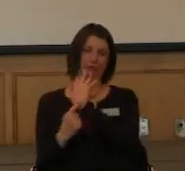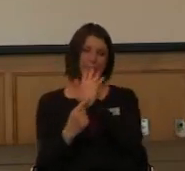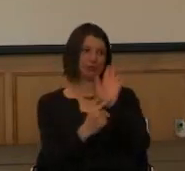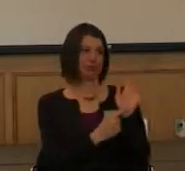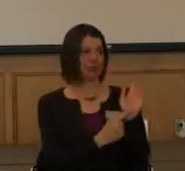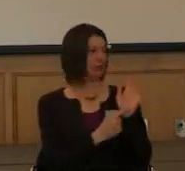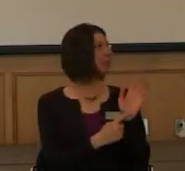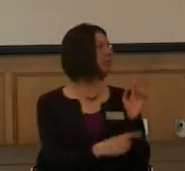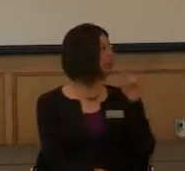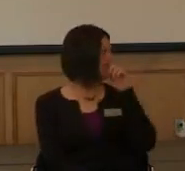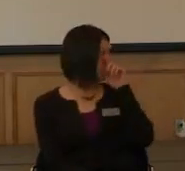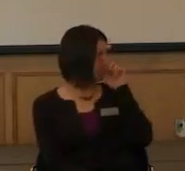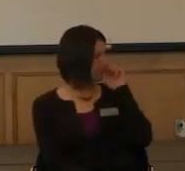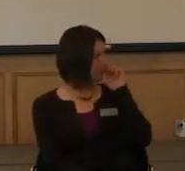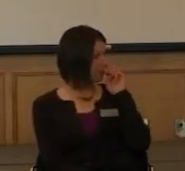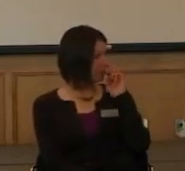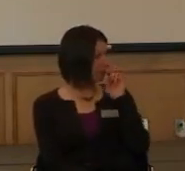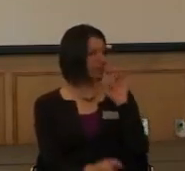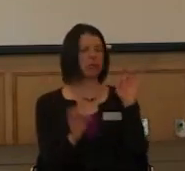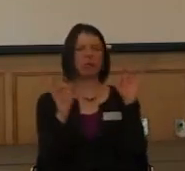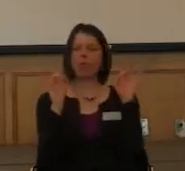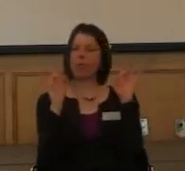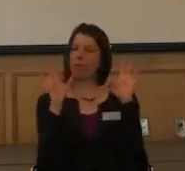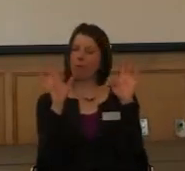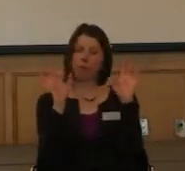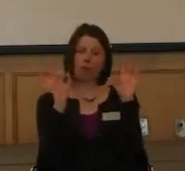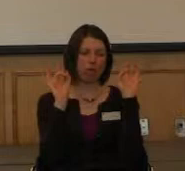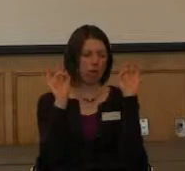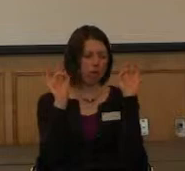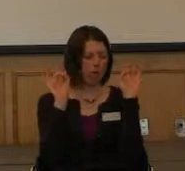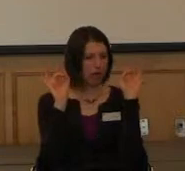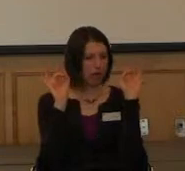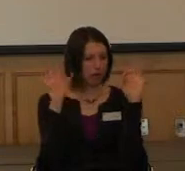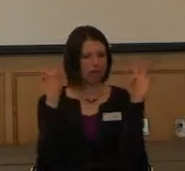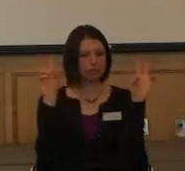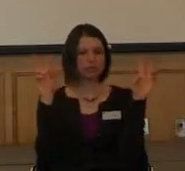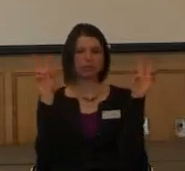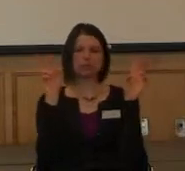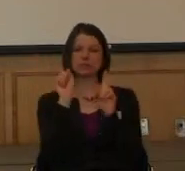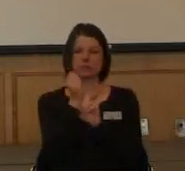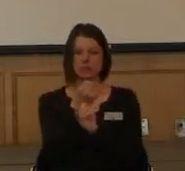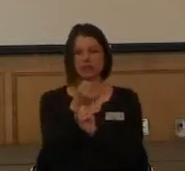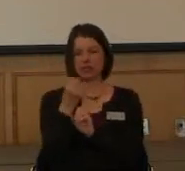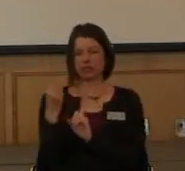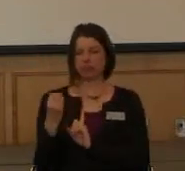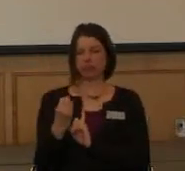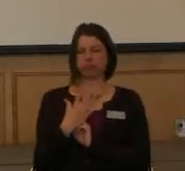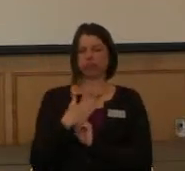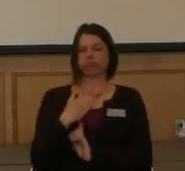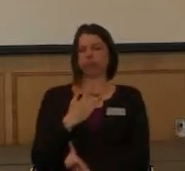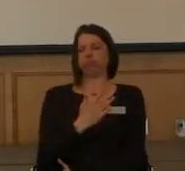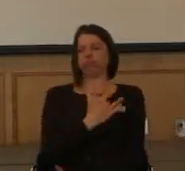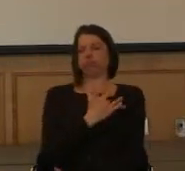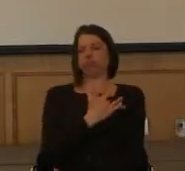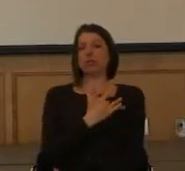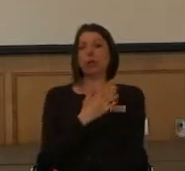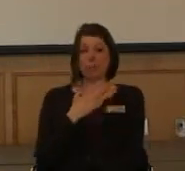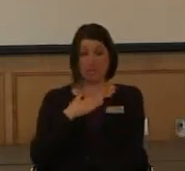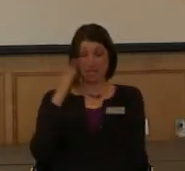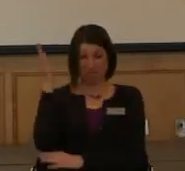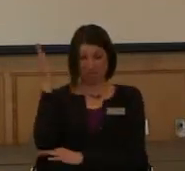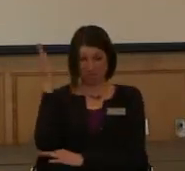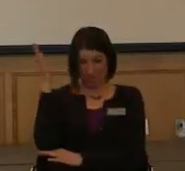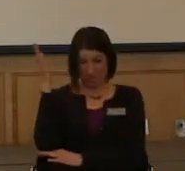you know, it's a horrible, horrible thing. And it really affected me. And so I did my persuasion speech